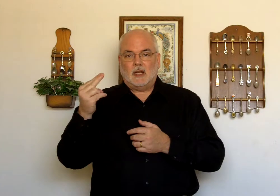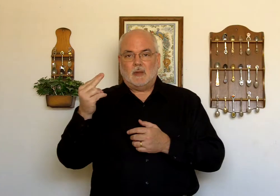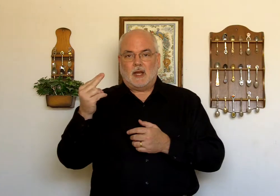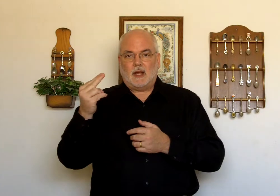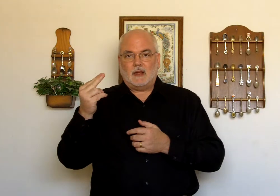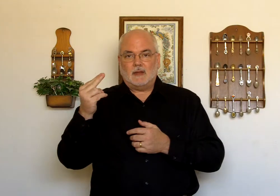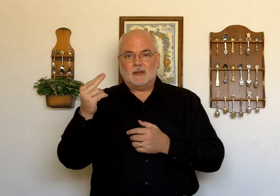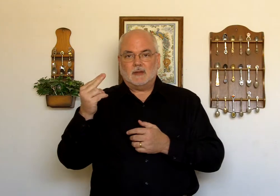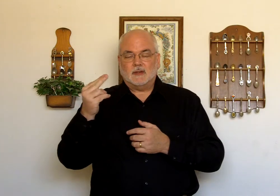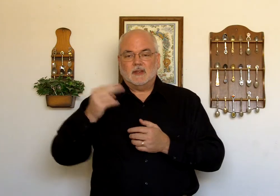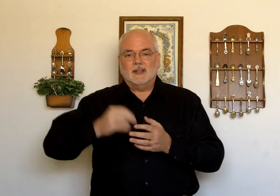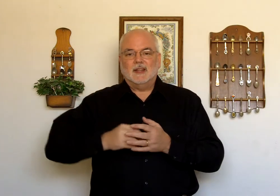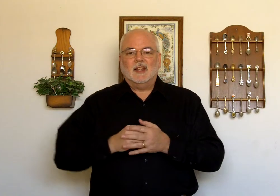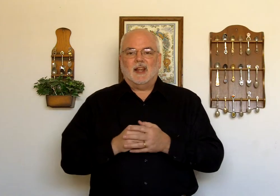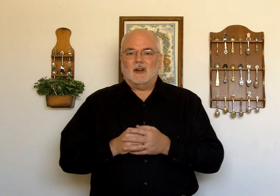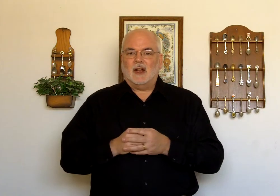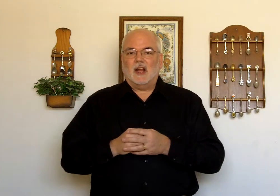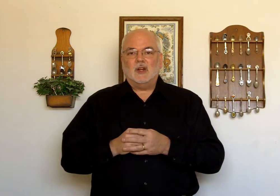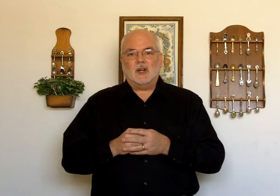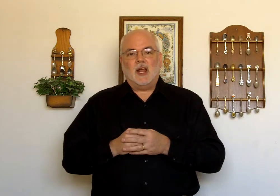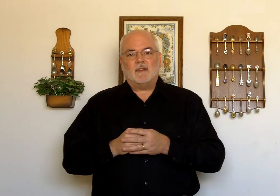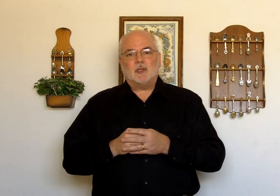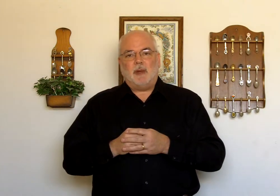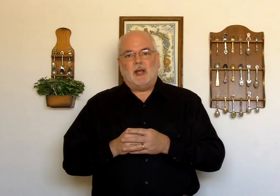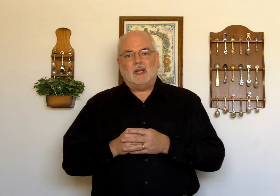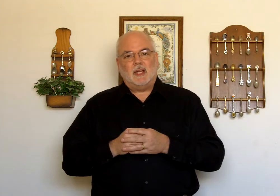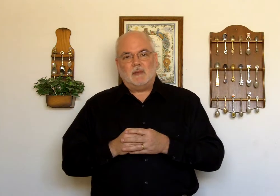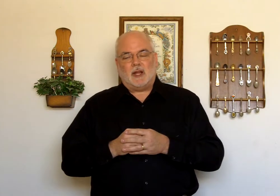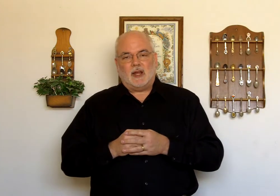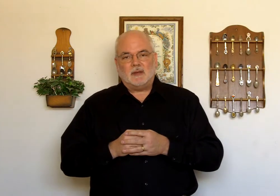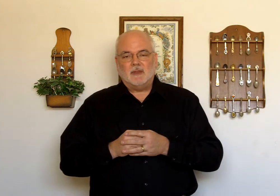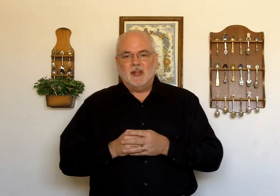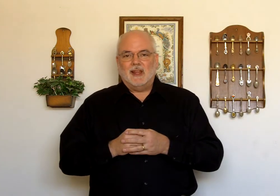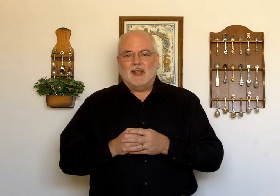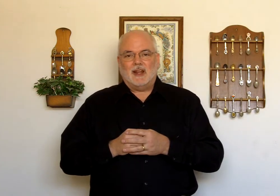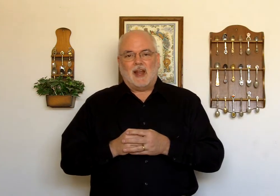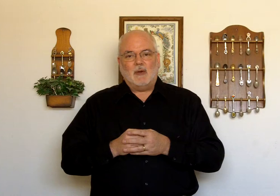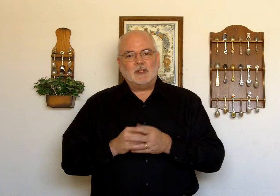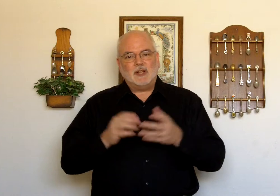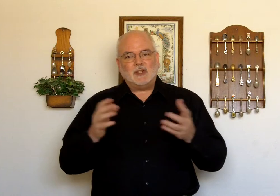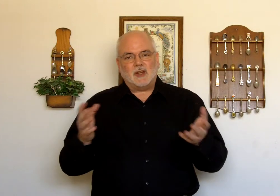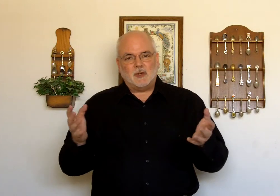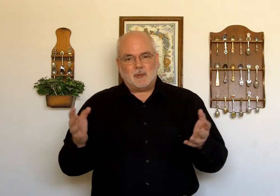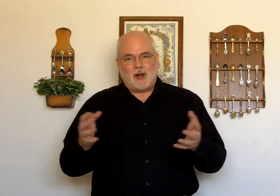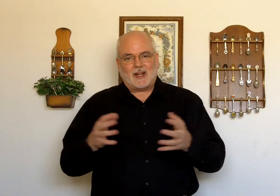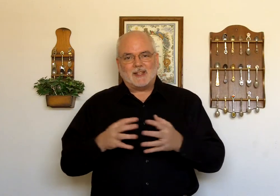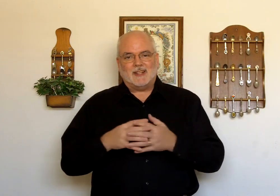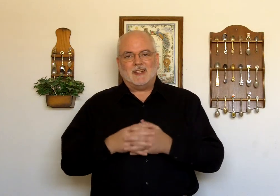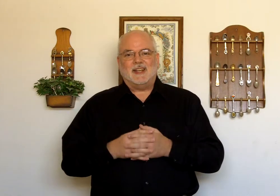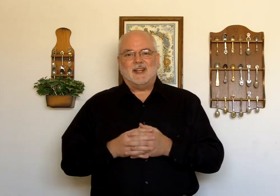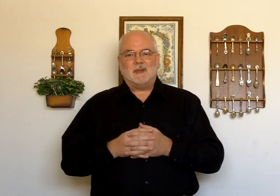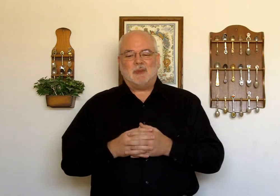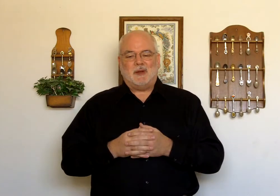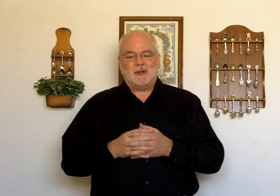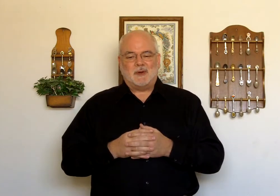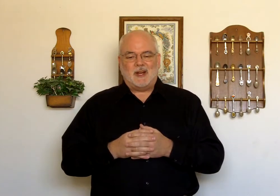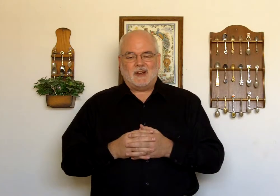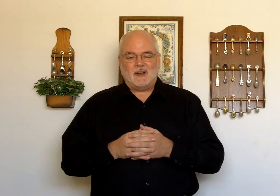Elimelech. All right? And you're going to have to spell Elimelech. And I would suggest you practice it to get it spelled correctly.